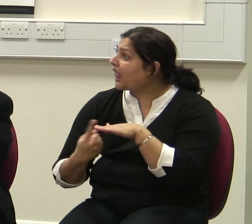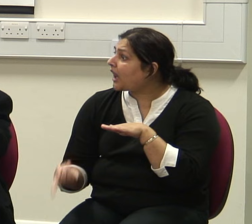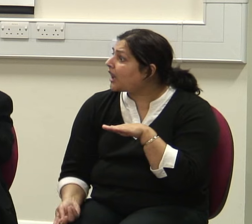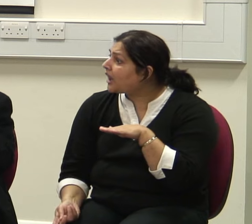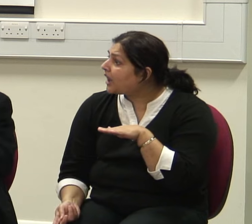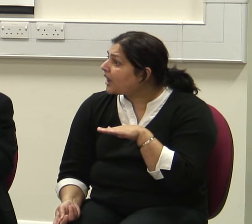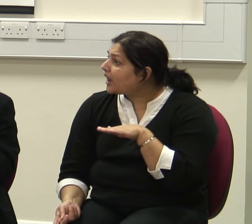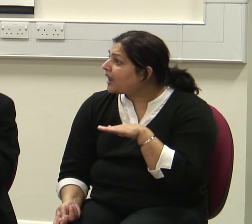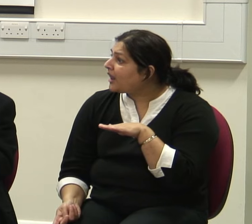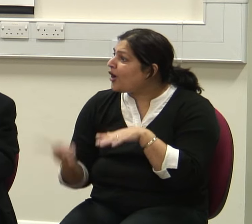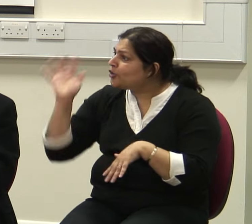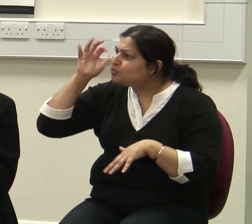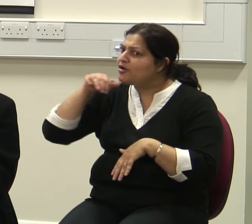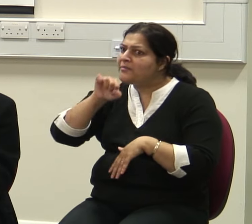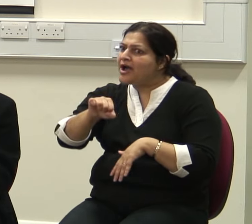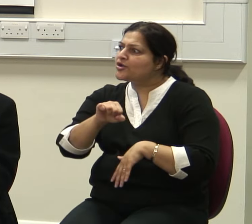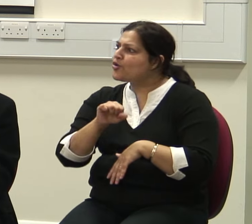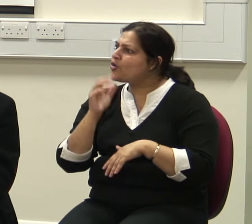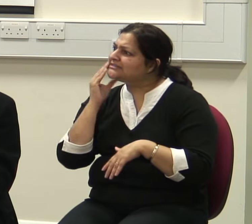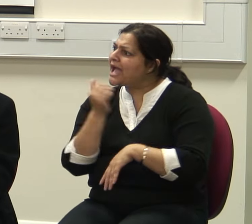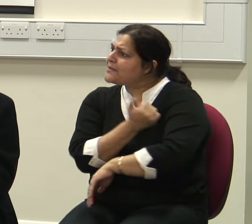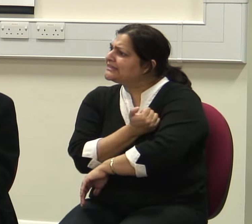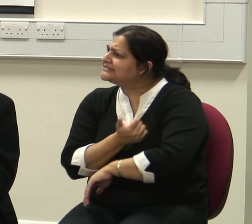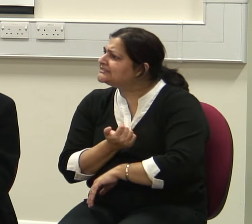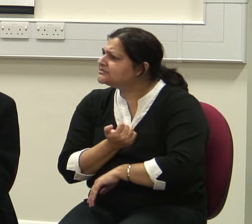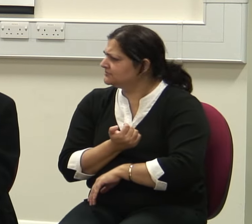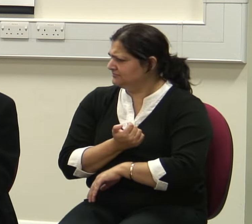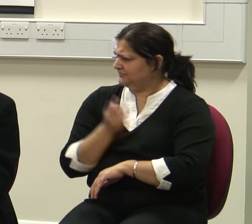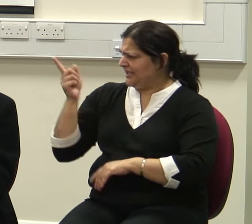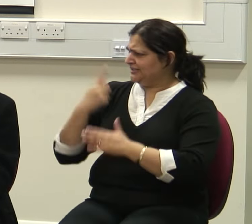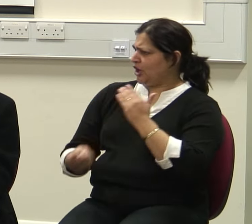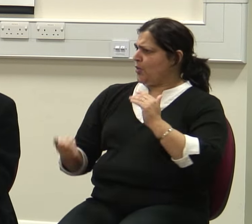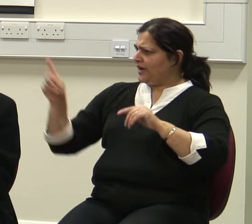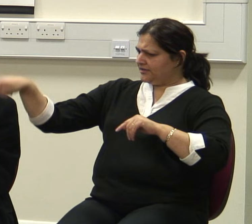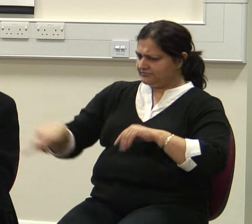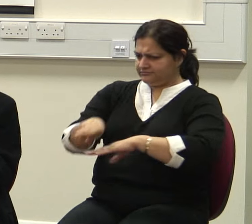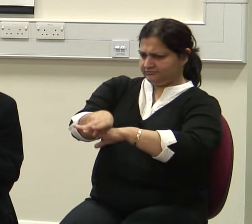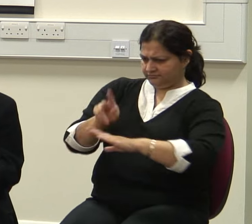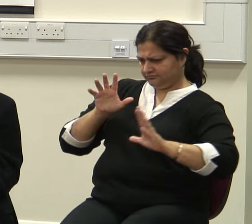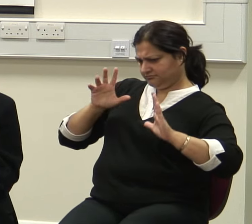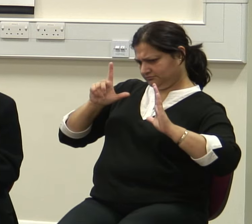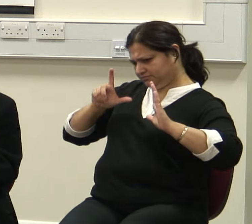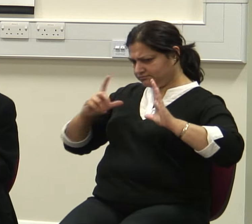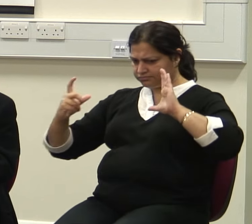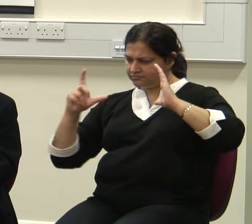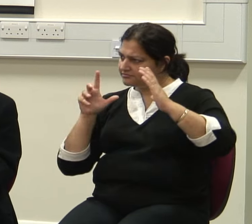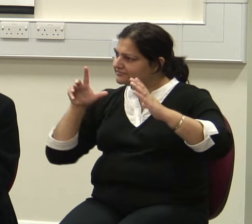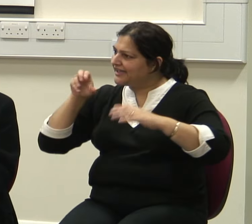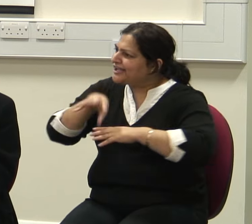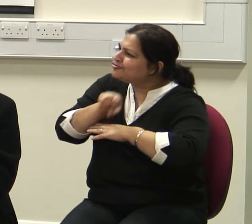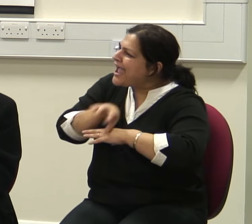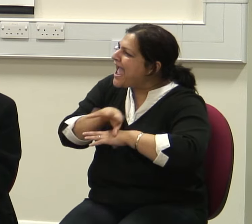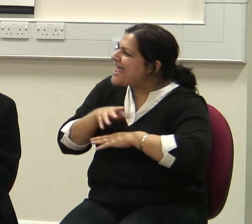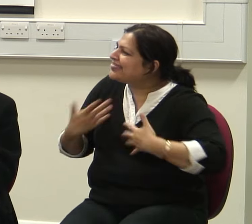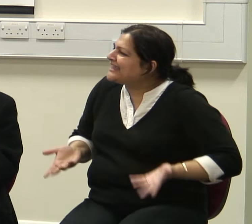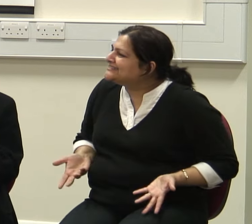He's only taking pictures of x-rays or possibly only administering x-ray therapy. This is what modern medicine from, you know, since